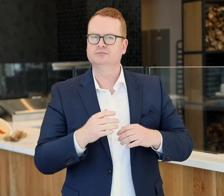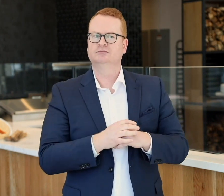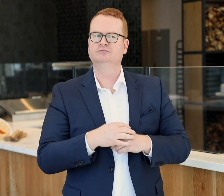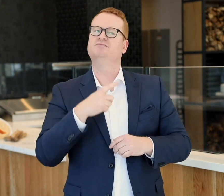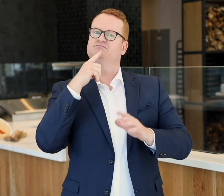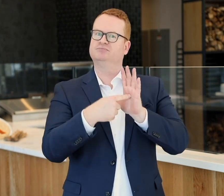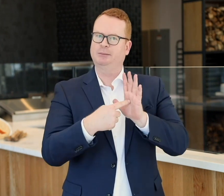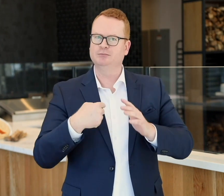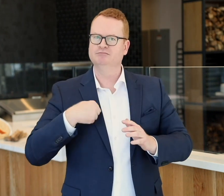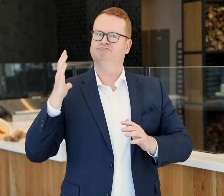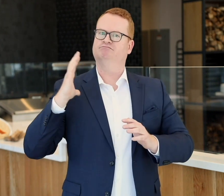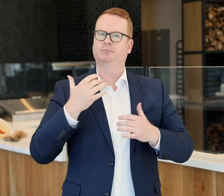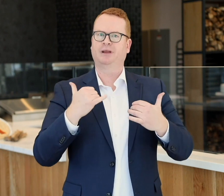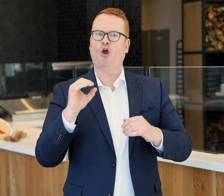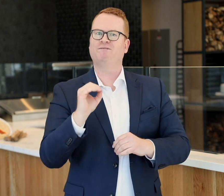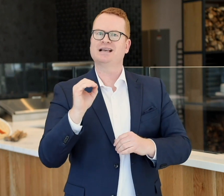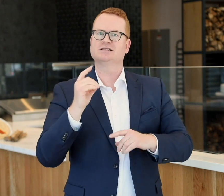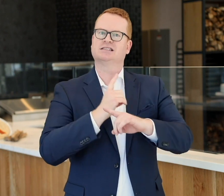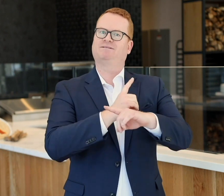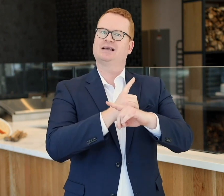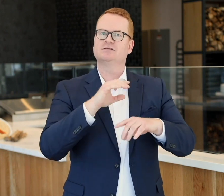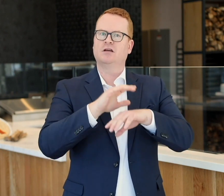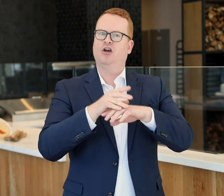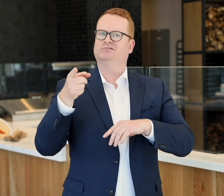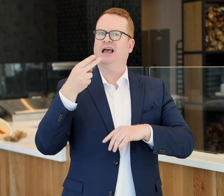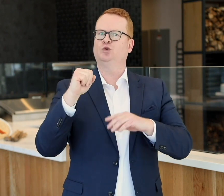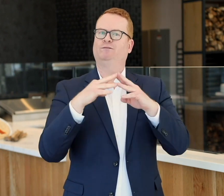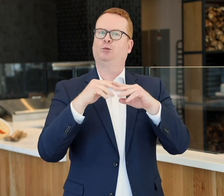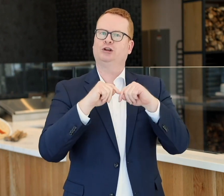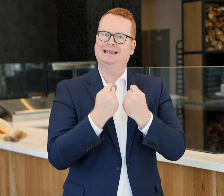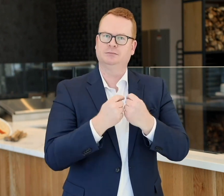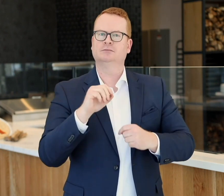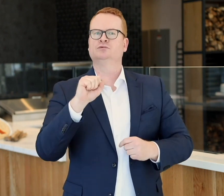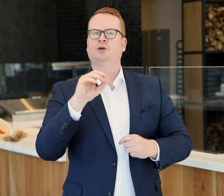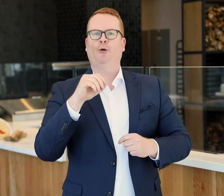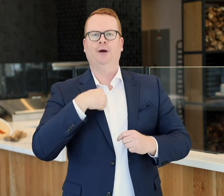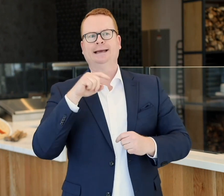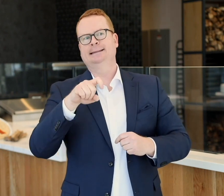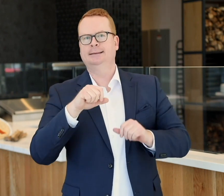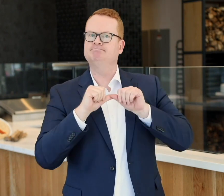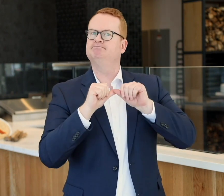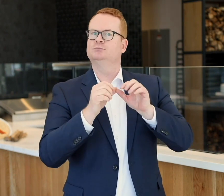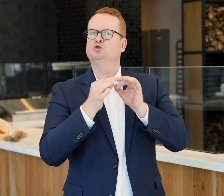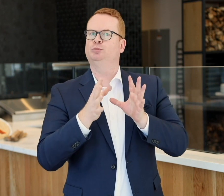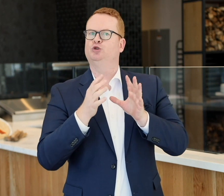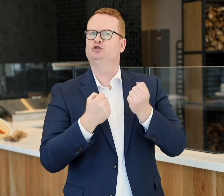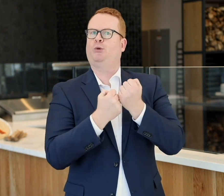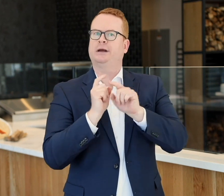Let me share another high school story. I played offense and defense on the football team. So I needed constant interpreting